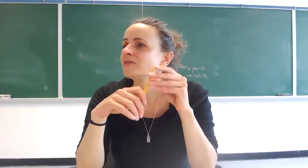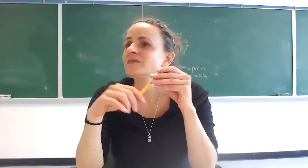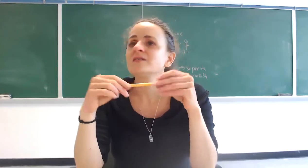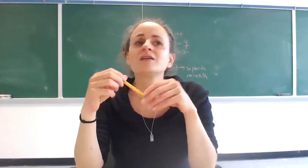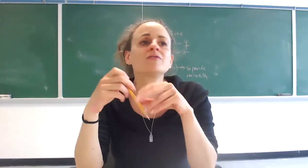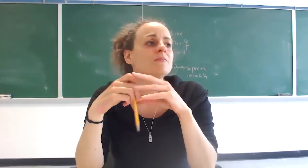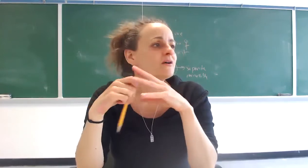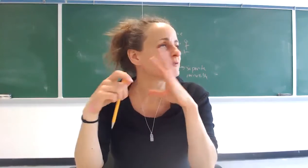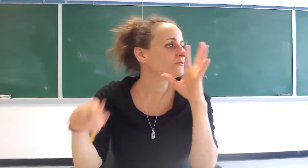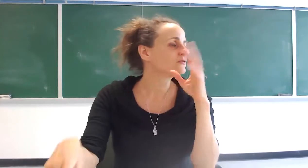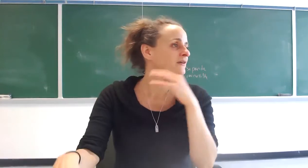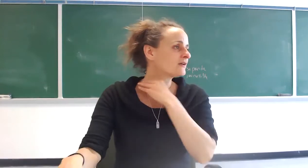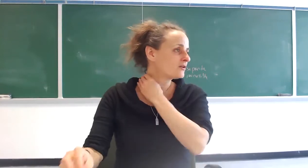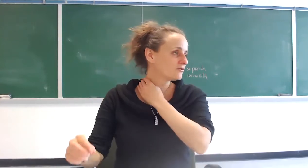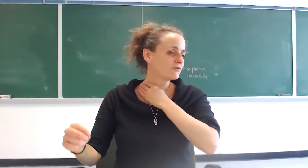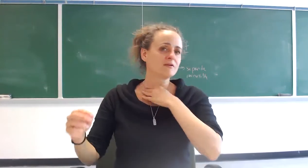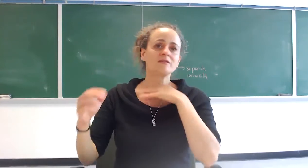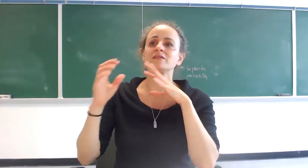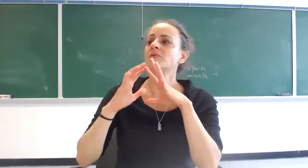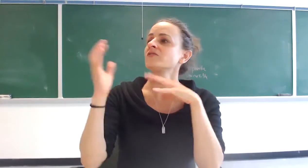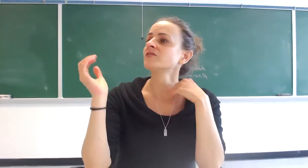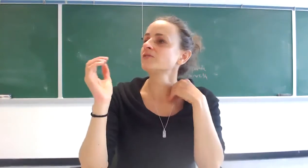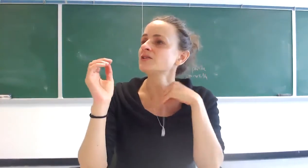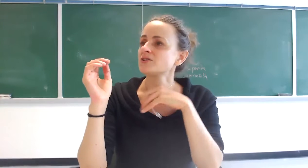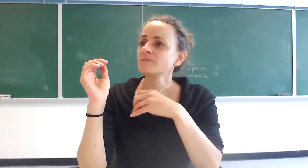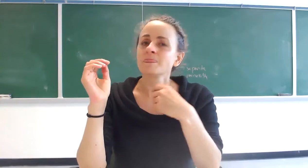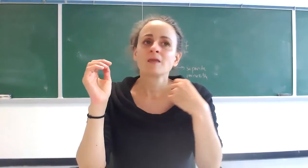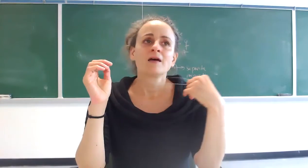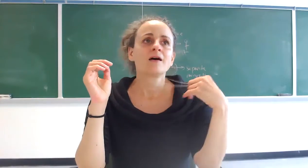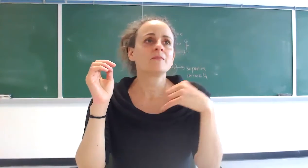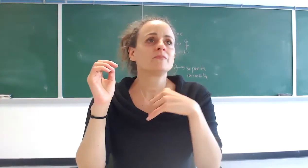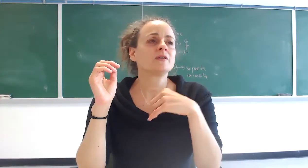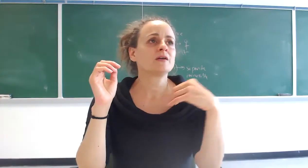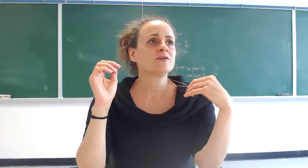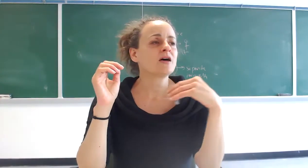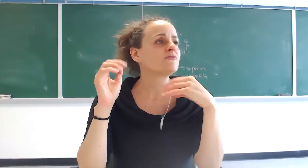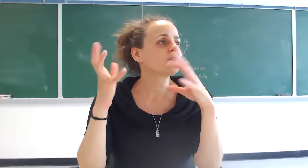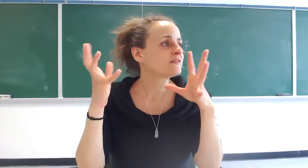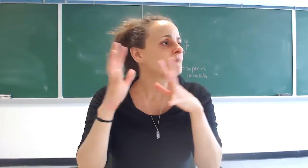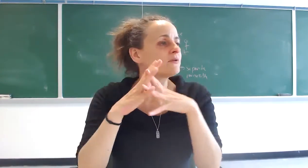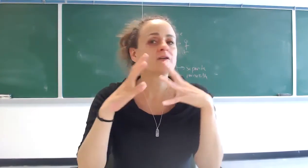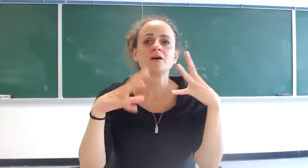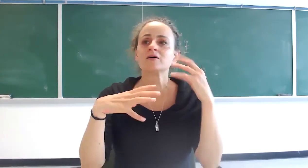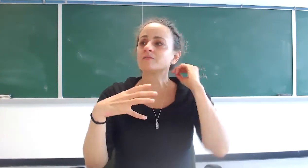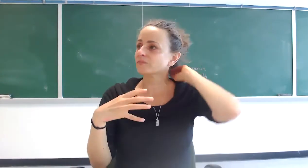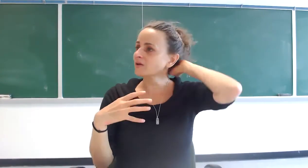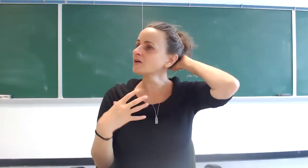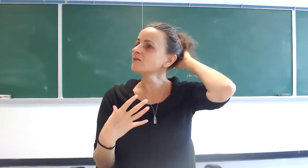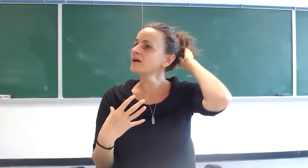this is not even about you taking care of your family this is perfect stranger um and you have for example a young a young man